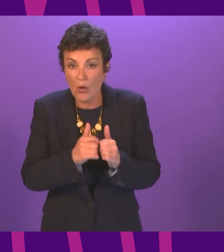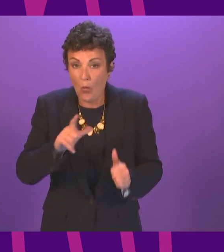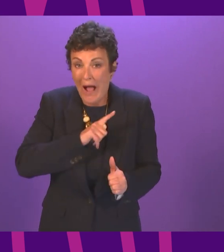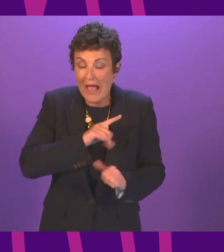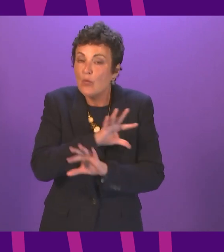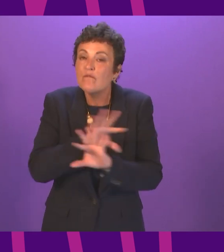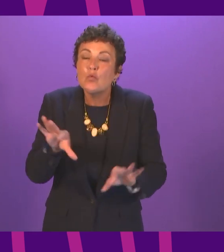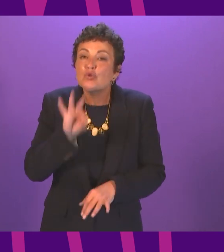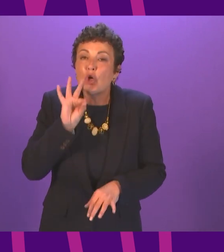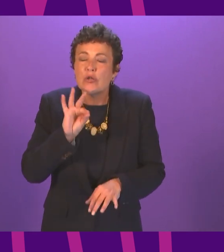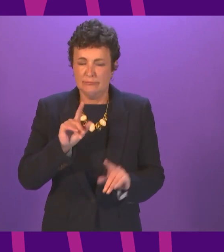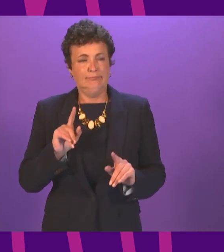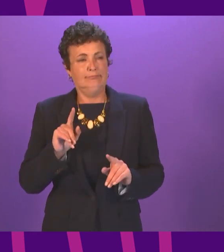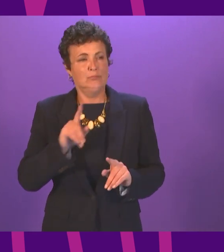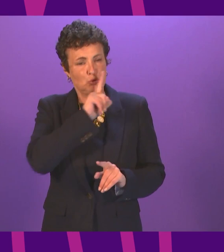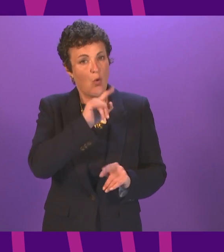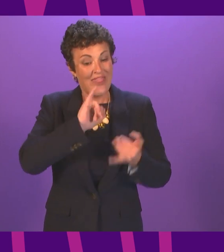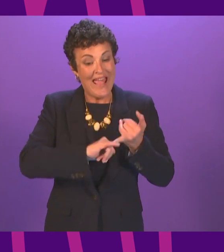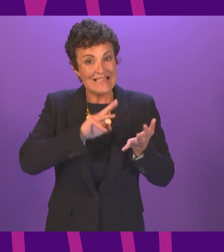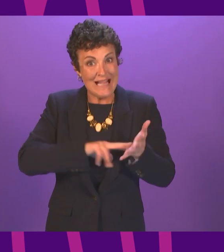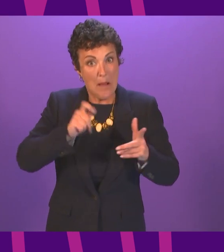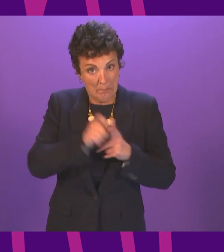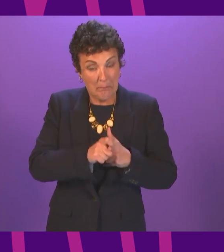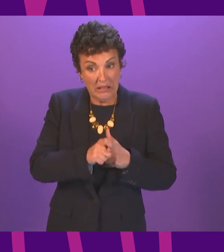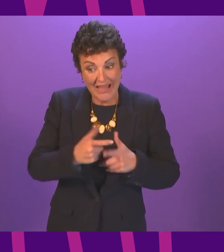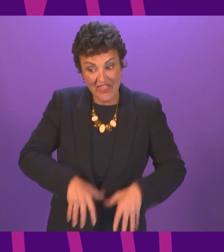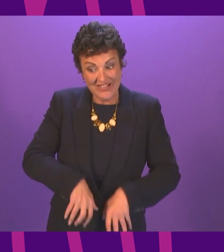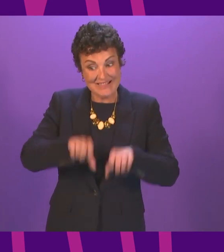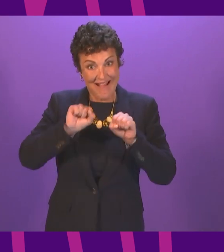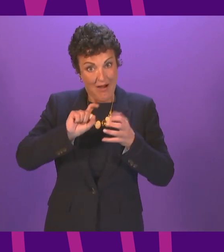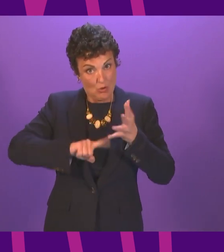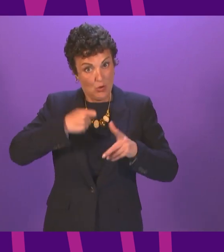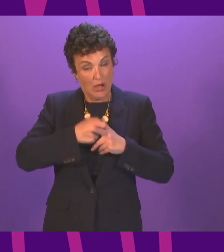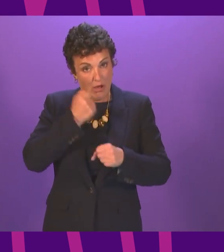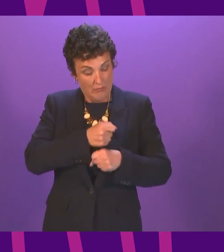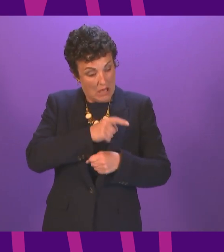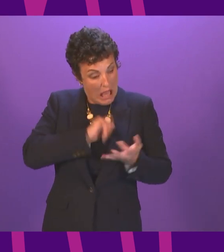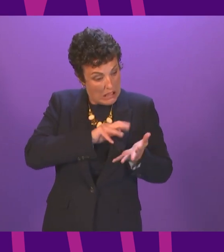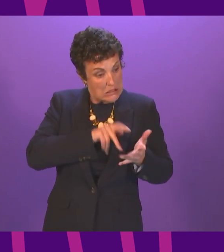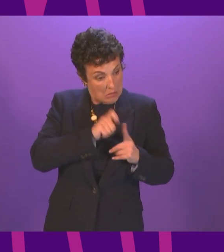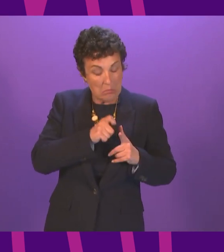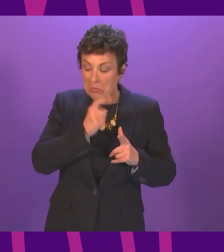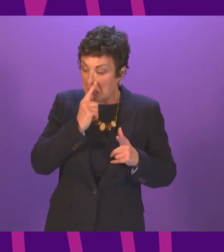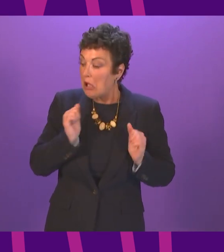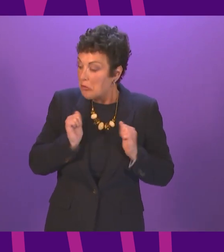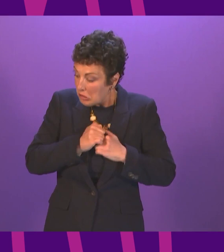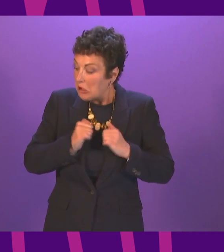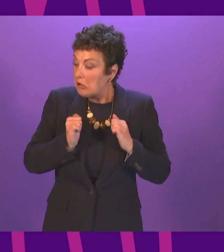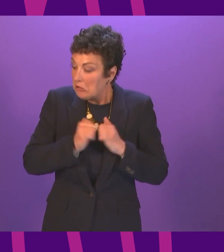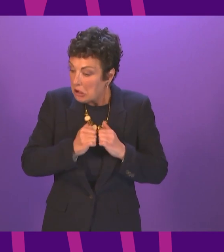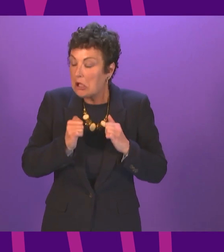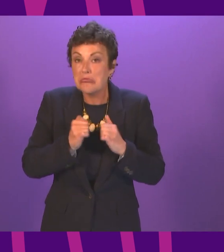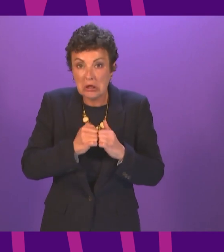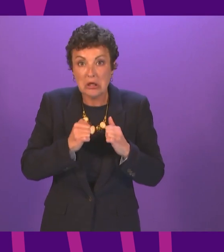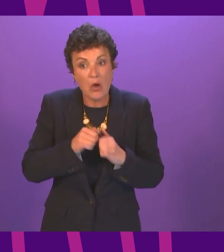no choice so the SNP went along with some of the decisions of the UK Government exposed yesterday by Mr Cummings and as